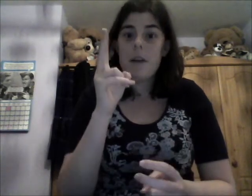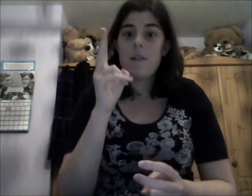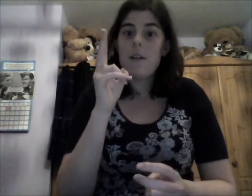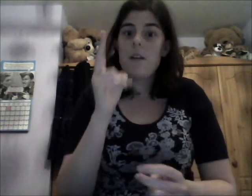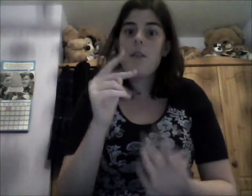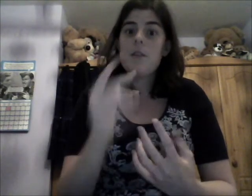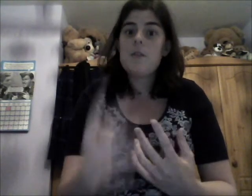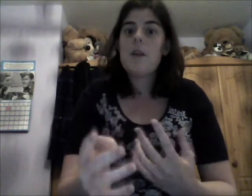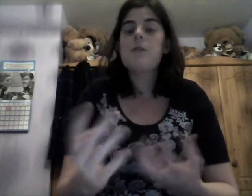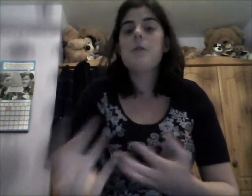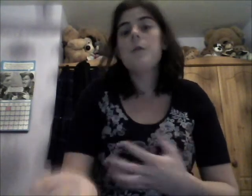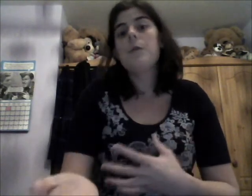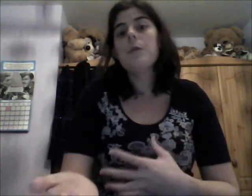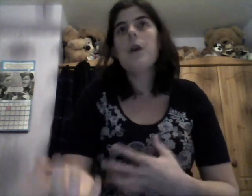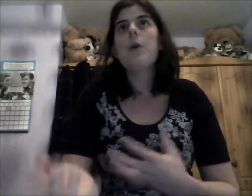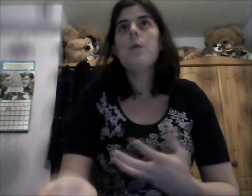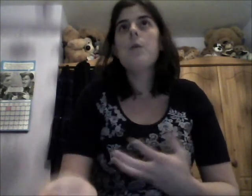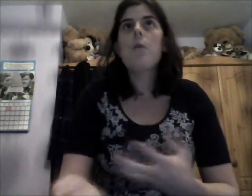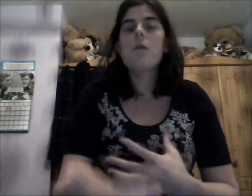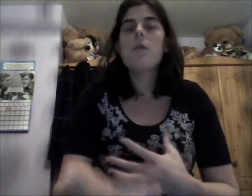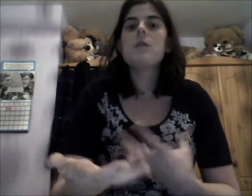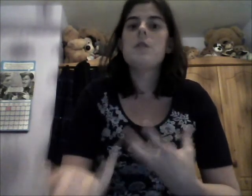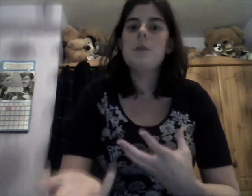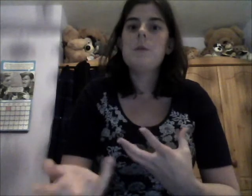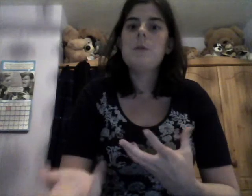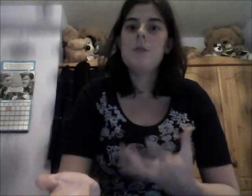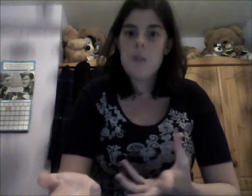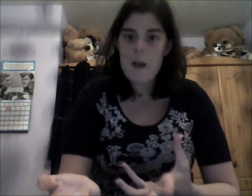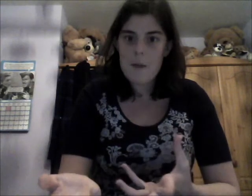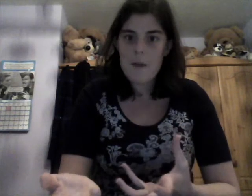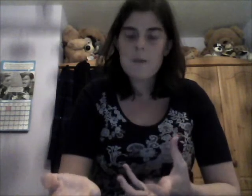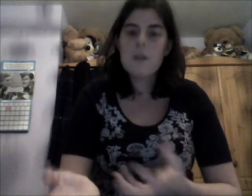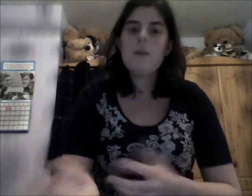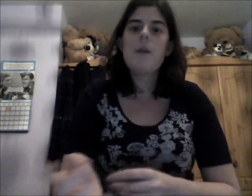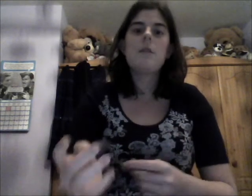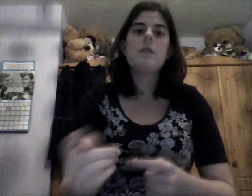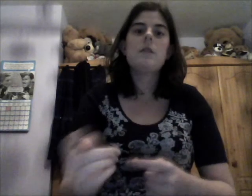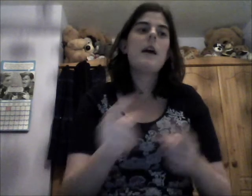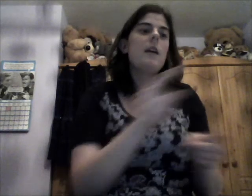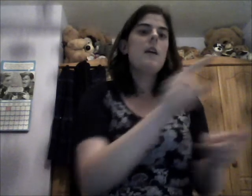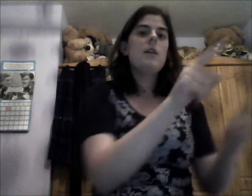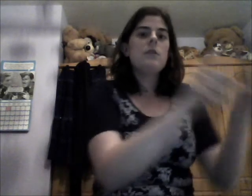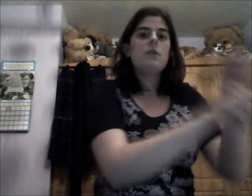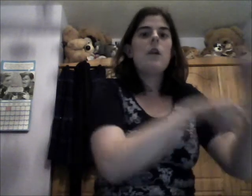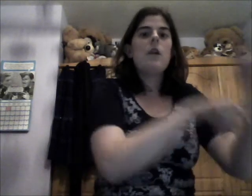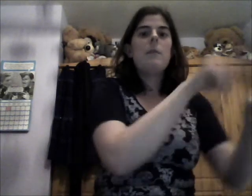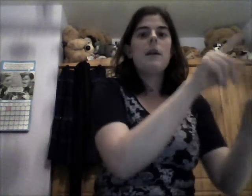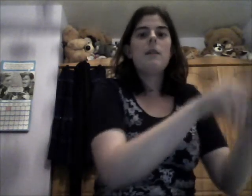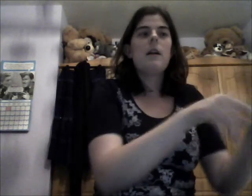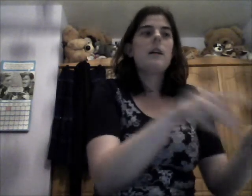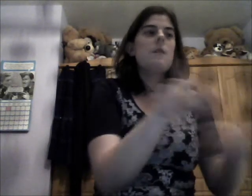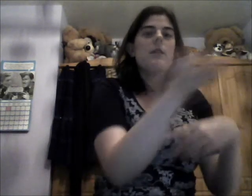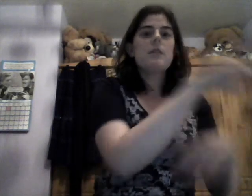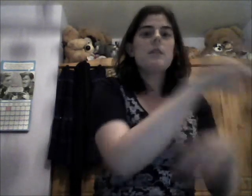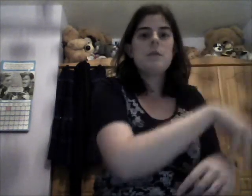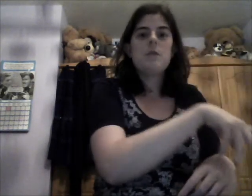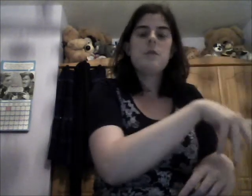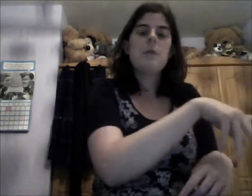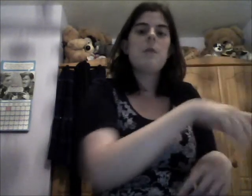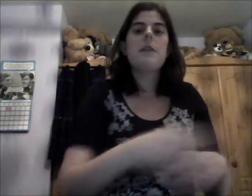in the direction of who, who you want to do the describing. You don't have to say describing, like if you're asking someone to do it over there,